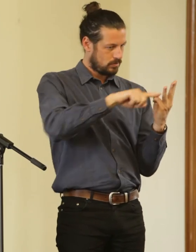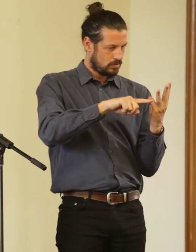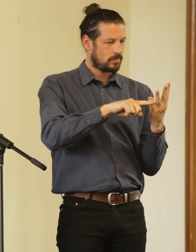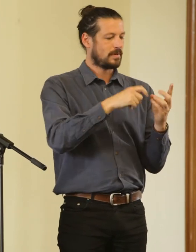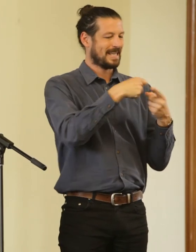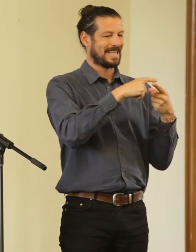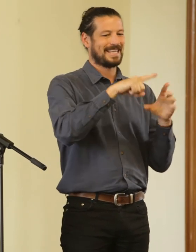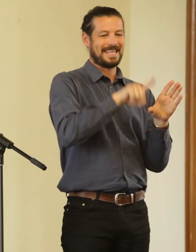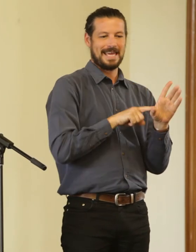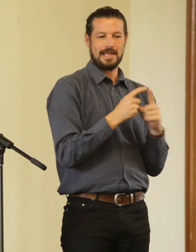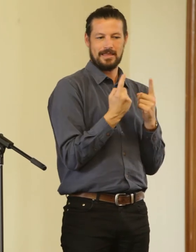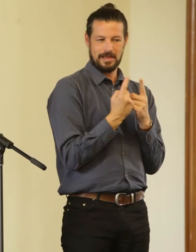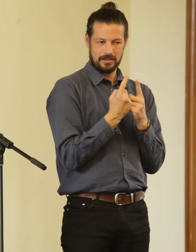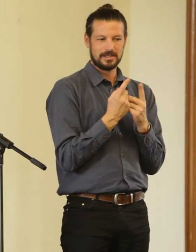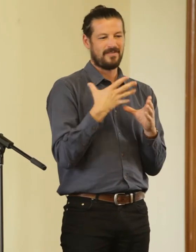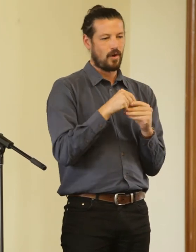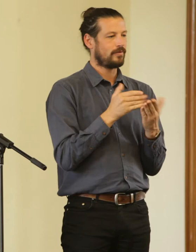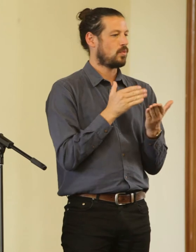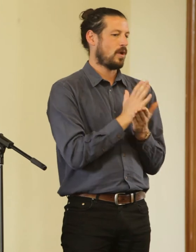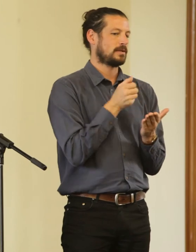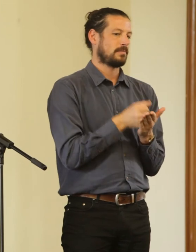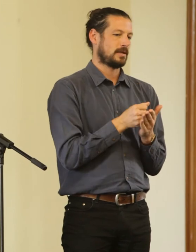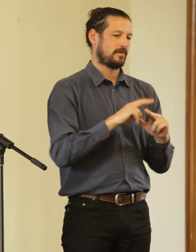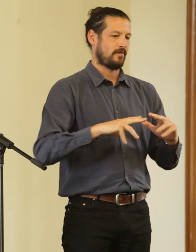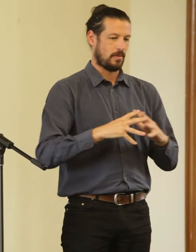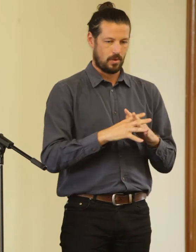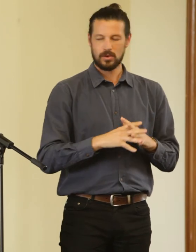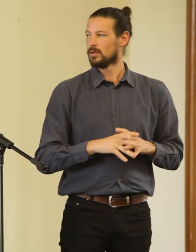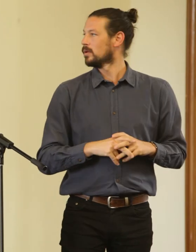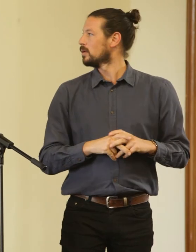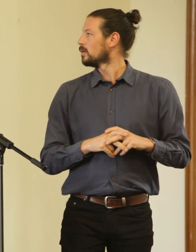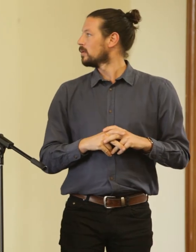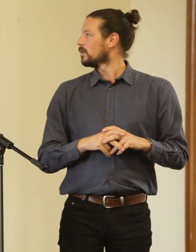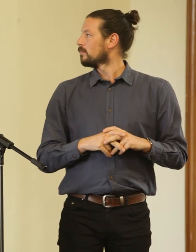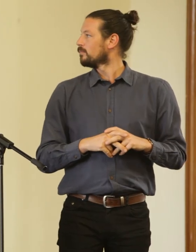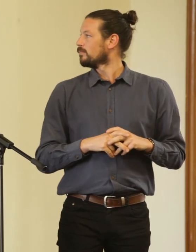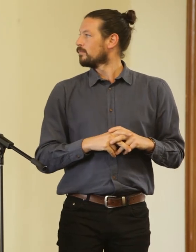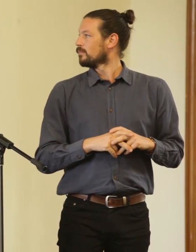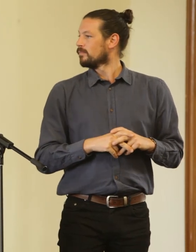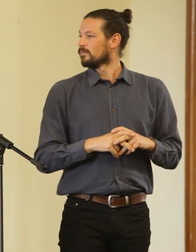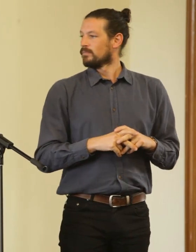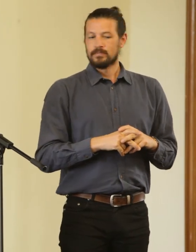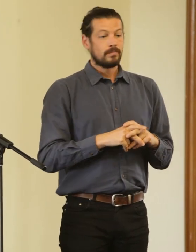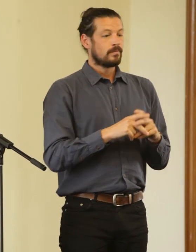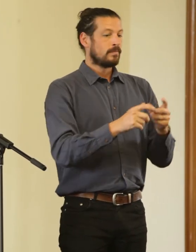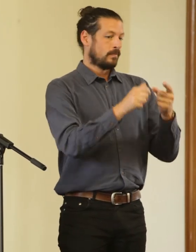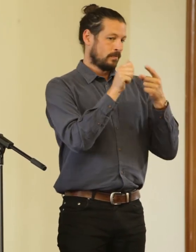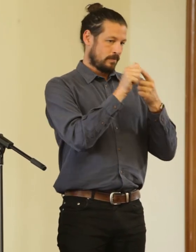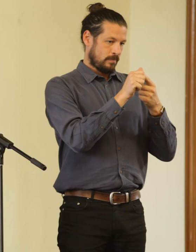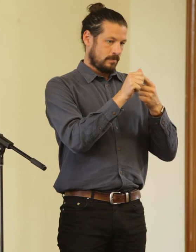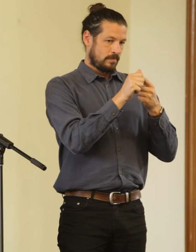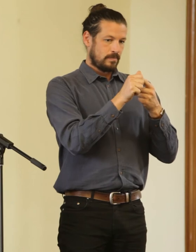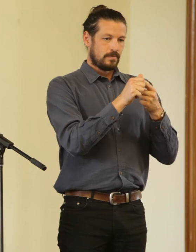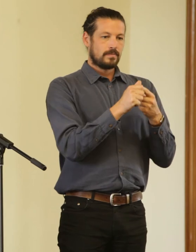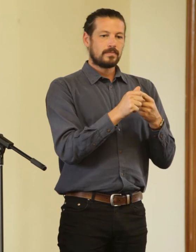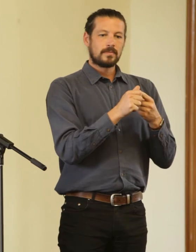that are part of a rights-based framework of working with children in performance. The first of these is the